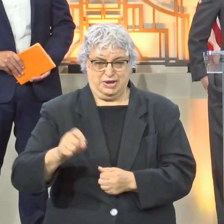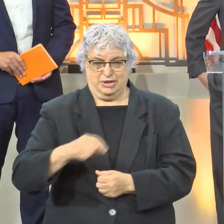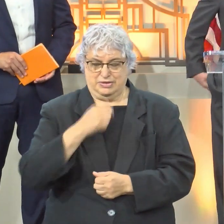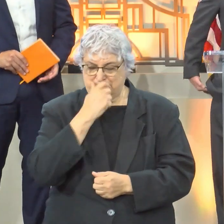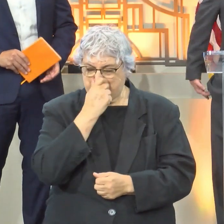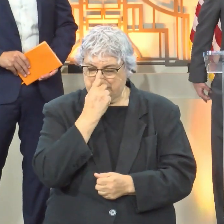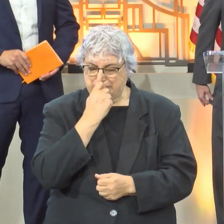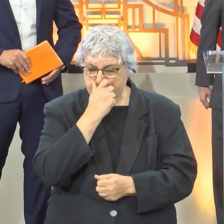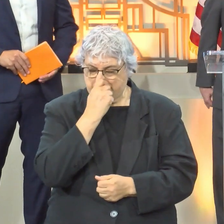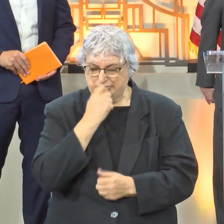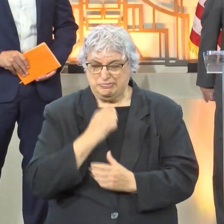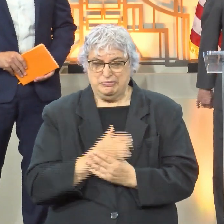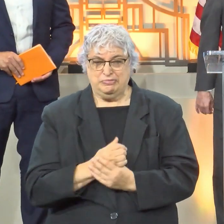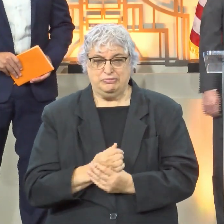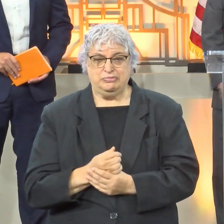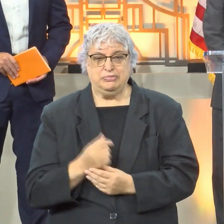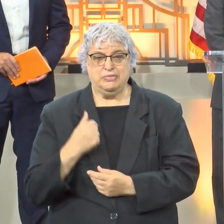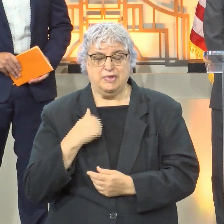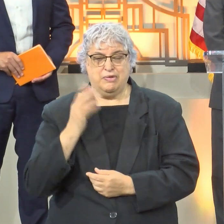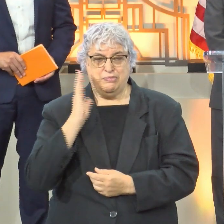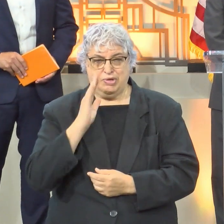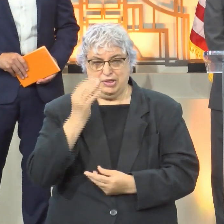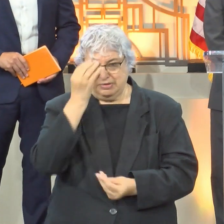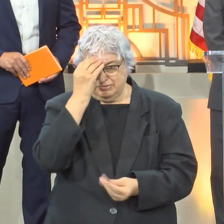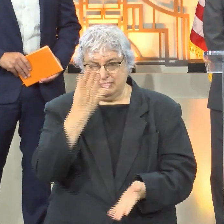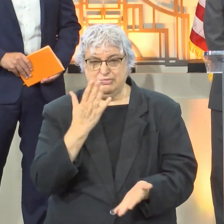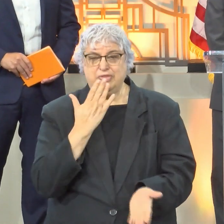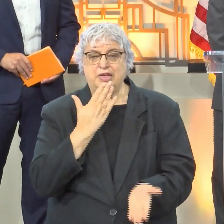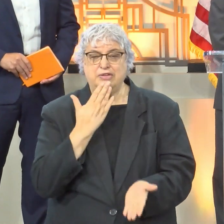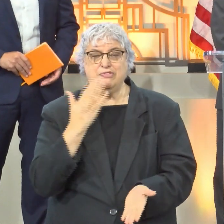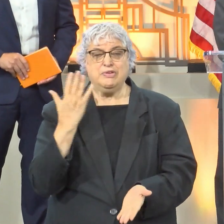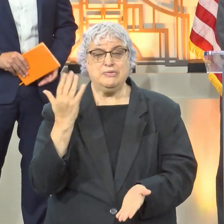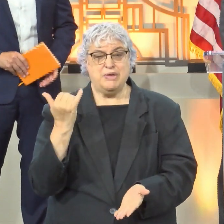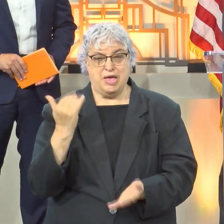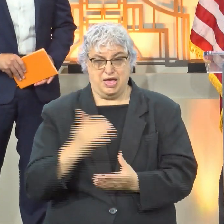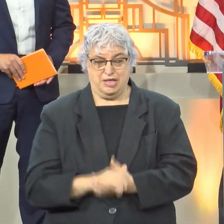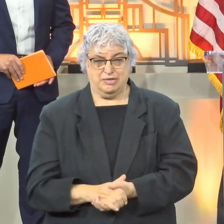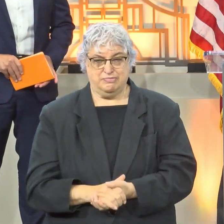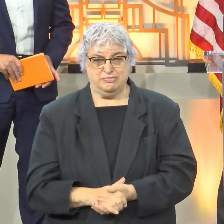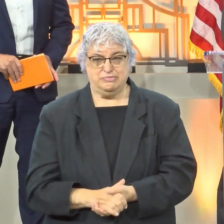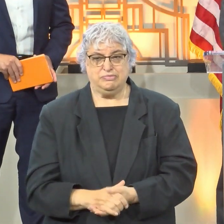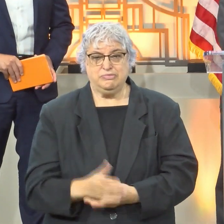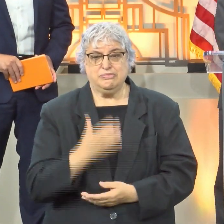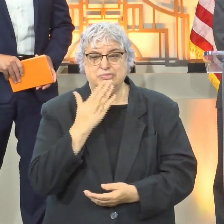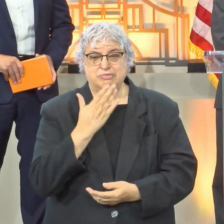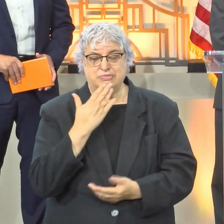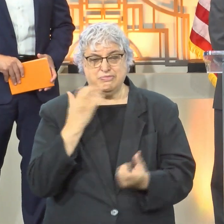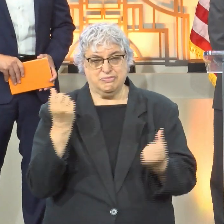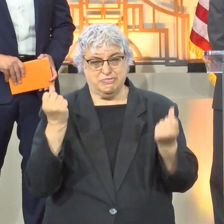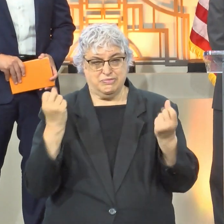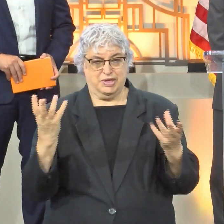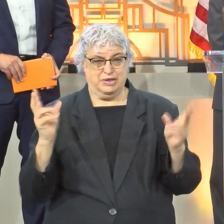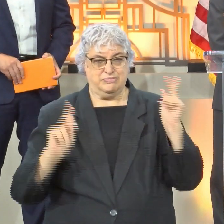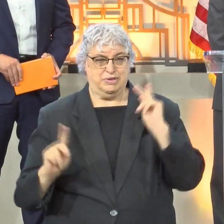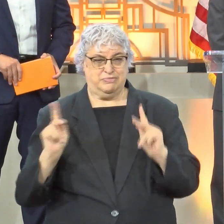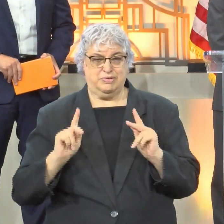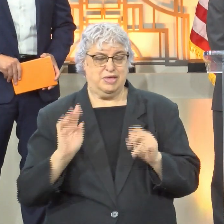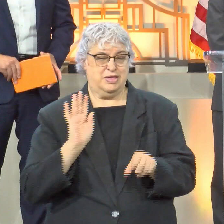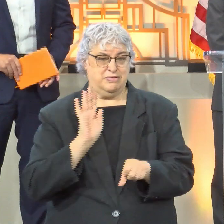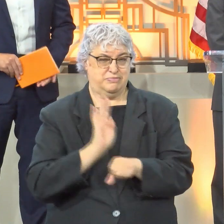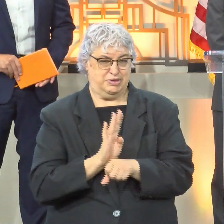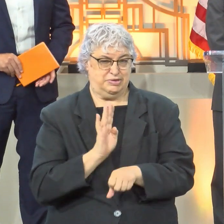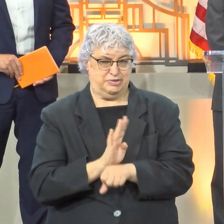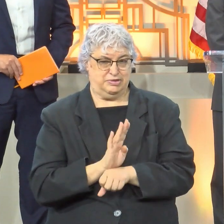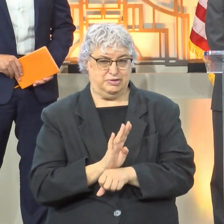let me tell you what, I'm going to ask you a question, let me tell you what I'm thankful for. I'm thankful for the fact that so many people and businesses